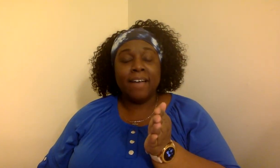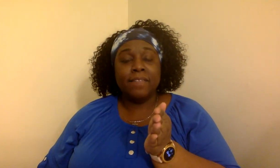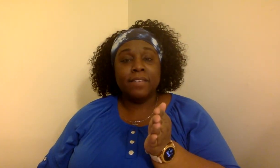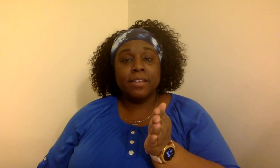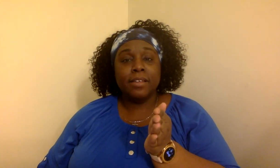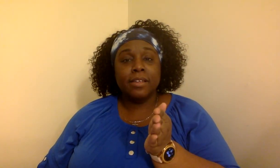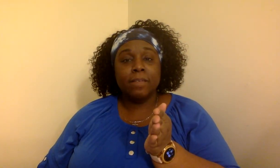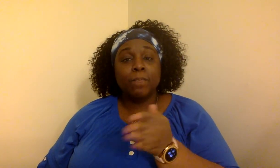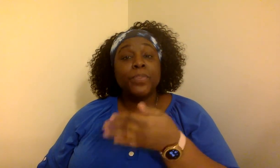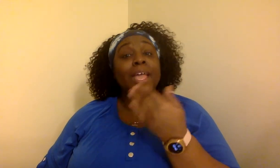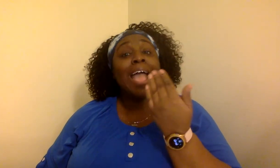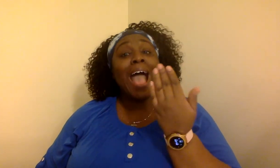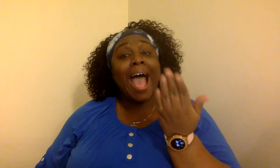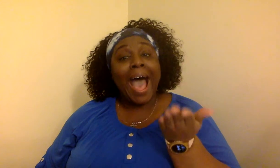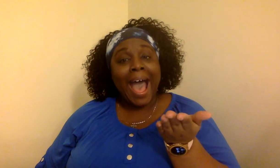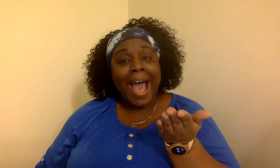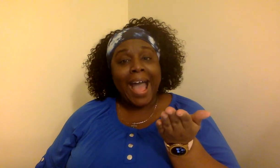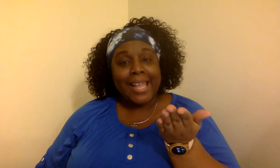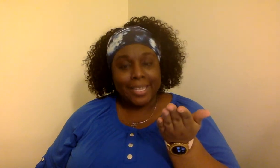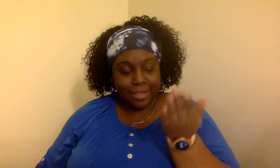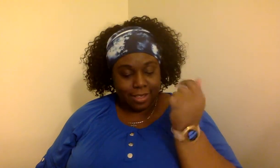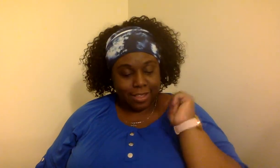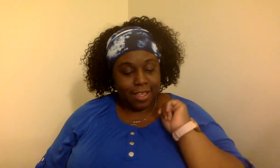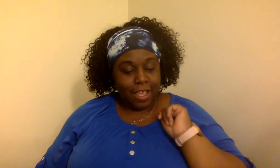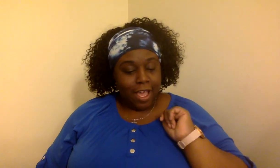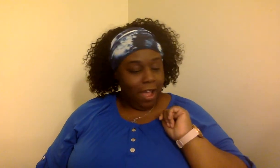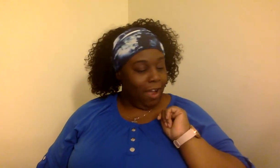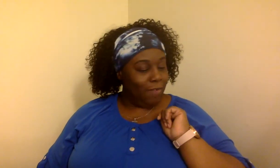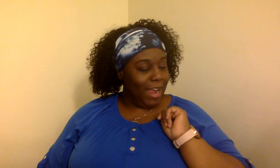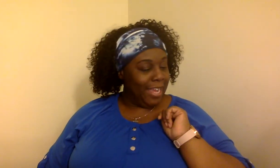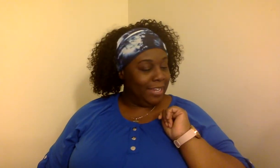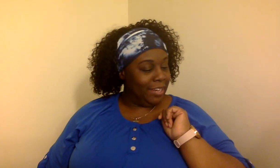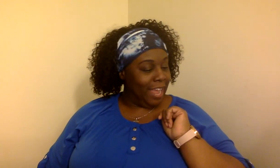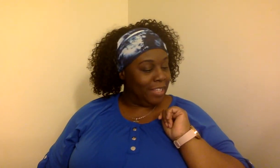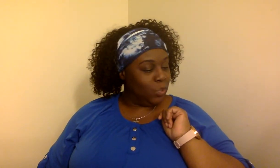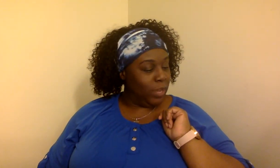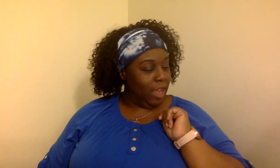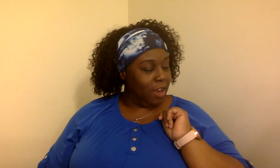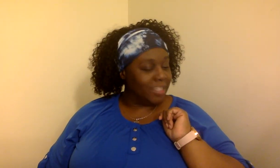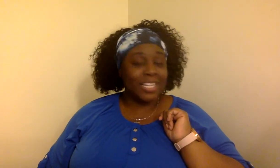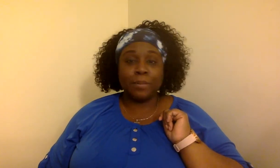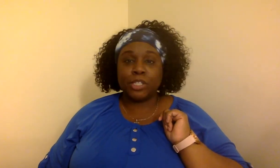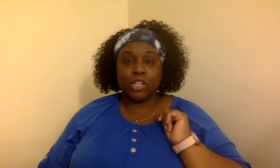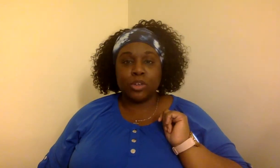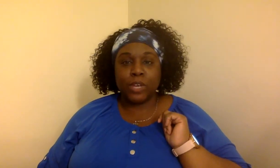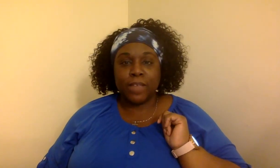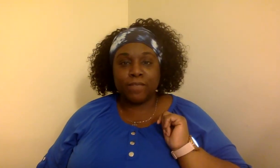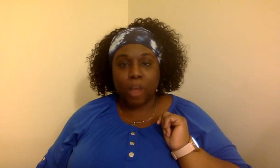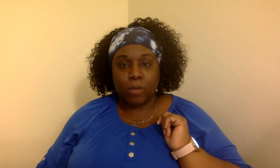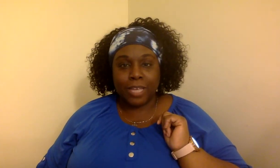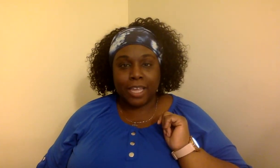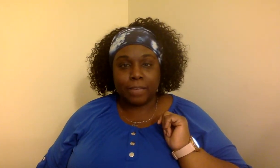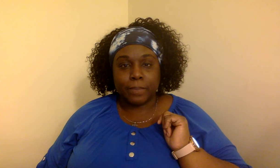O. I. All right. right. Next we are substituting phonemes.